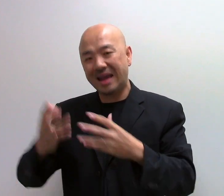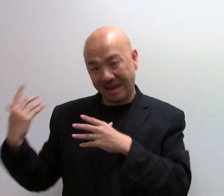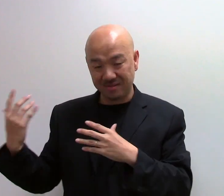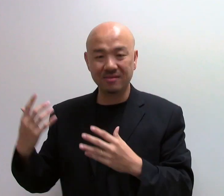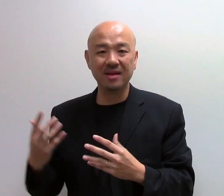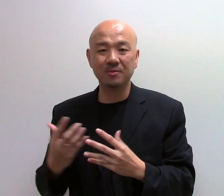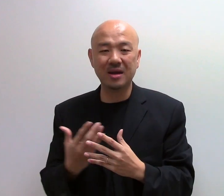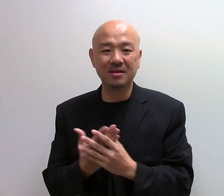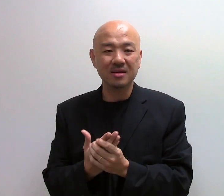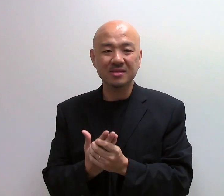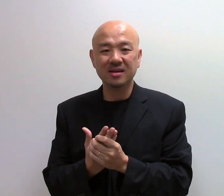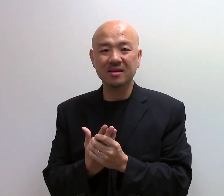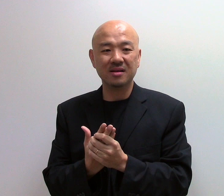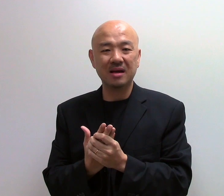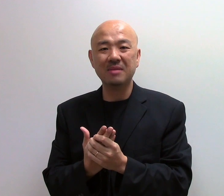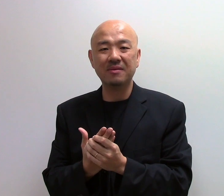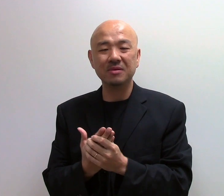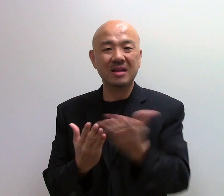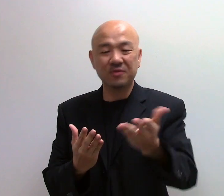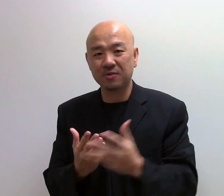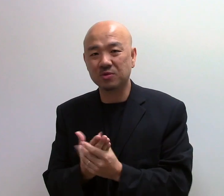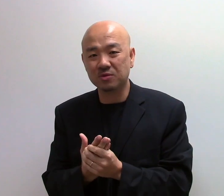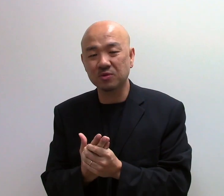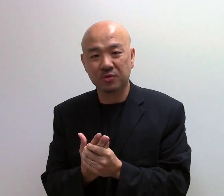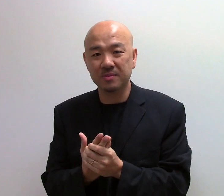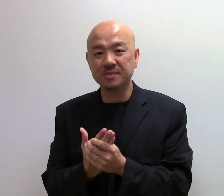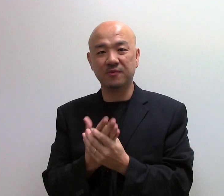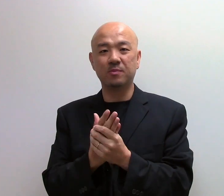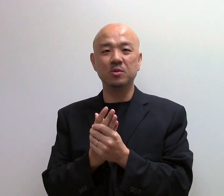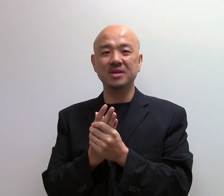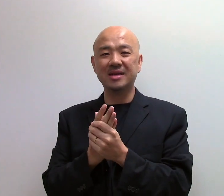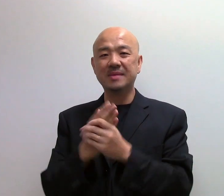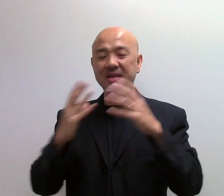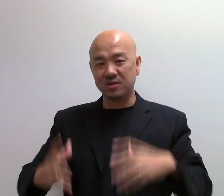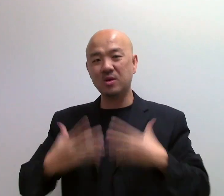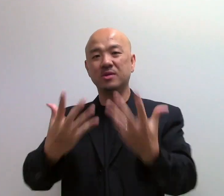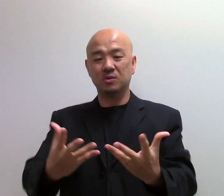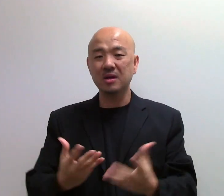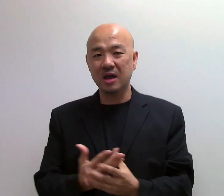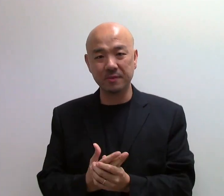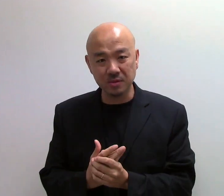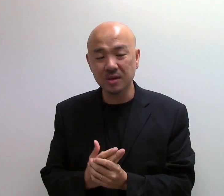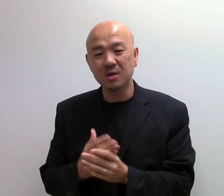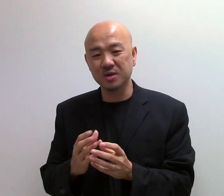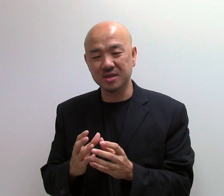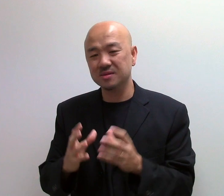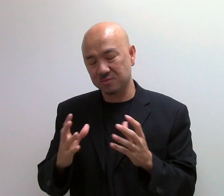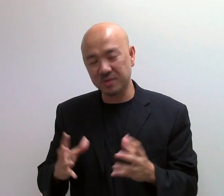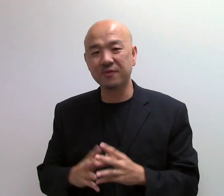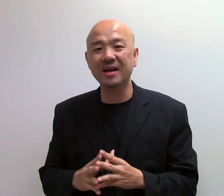end. Alright? When, say, you're left with 2-3 months before promotion exams and you want me to help you. Which is, to be frank,